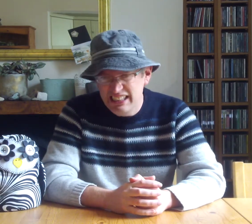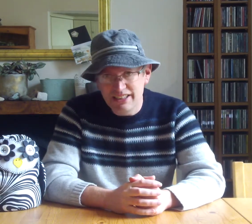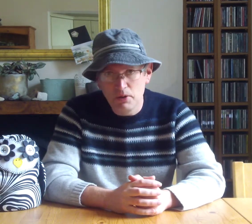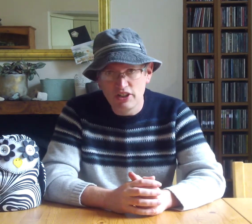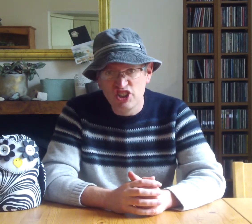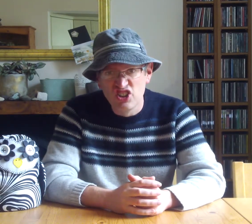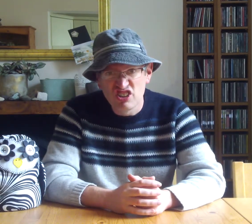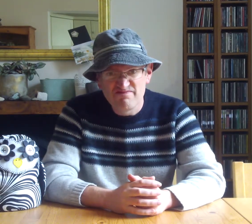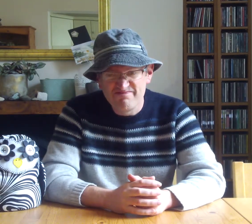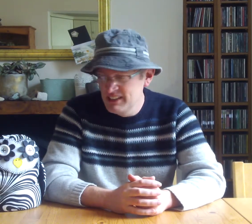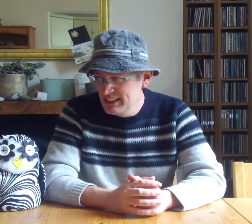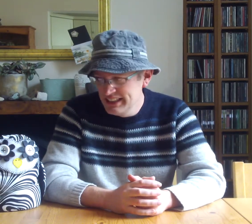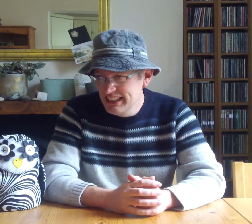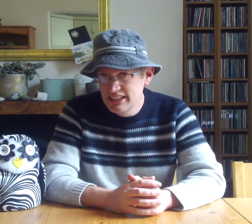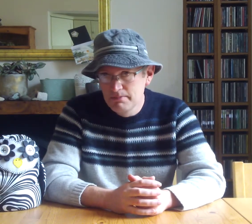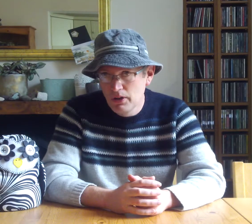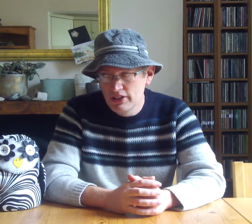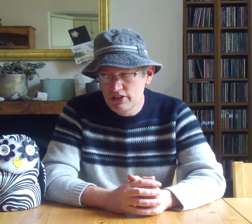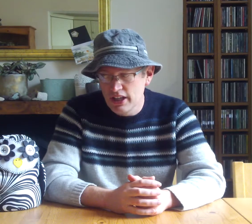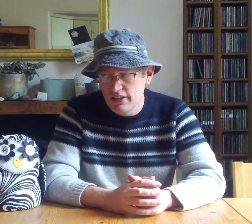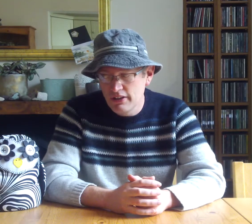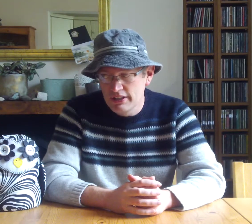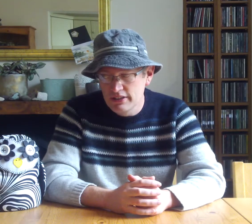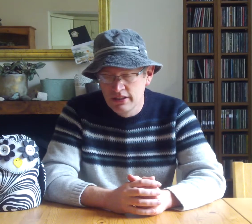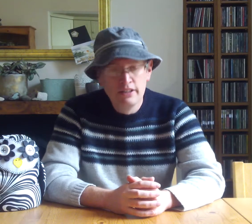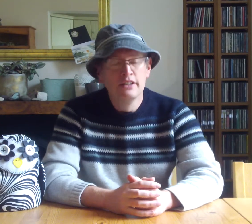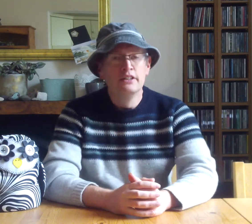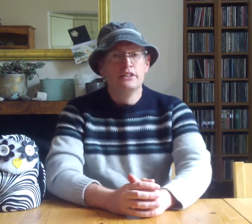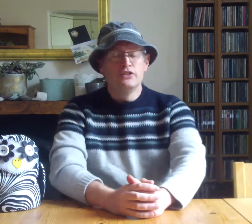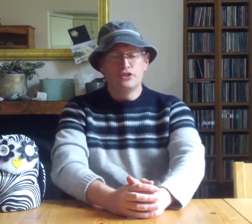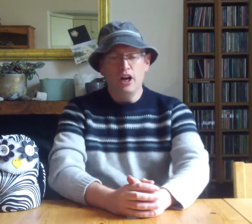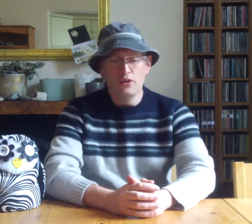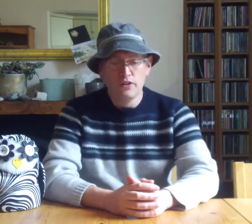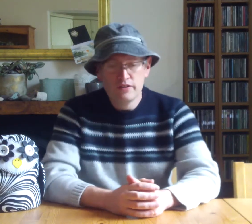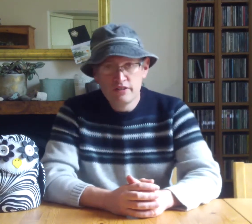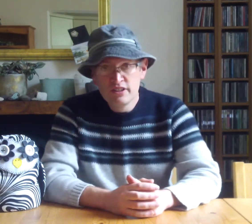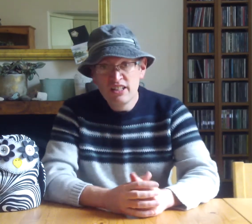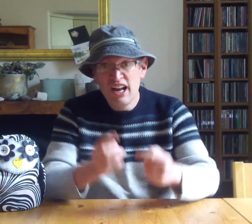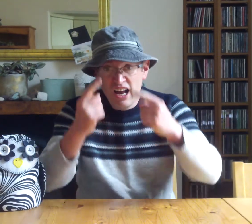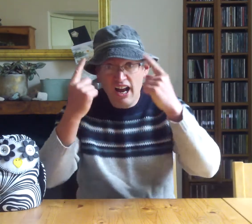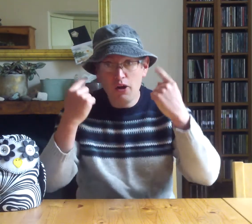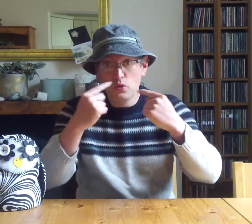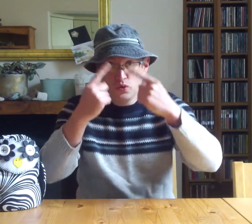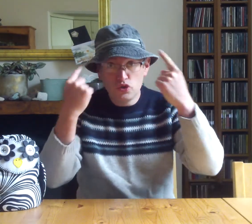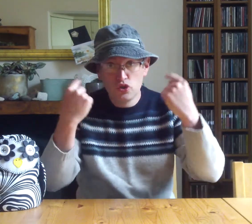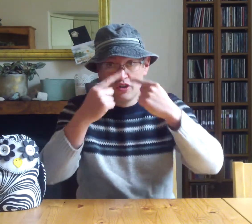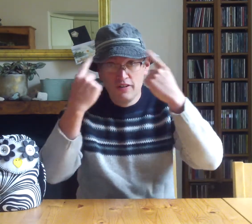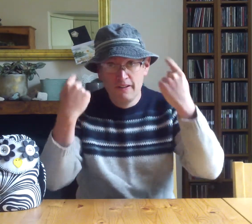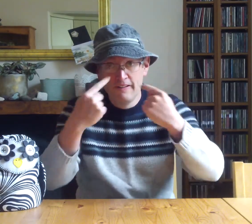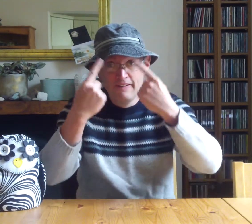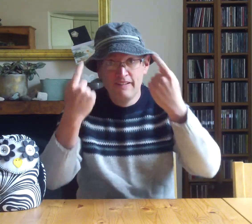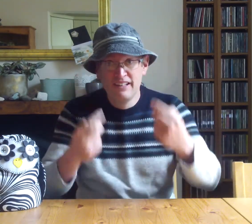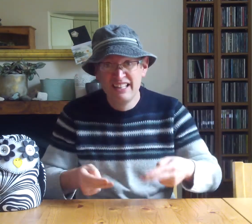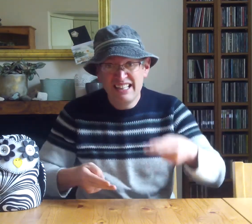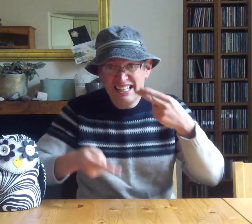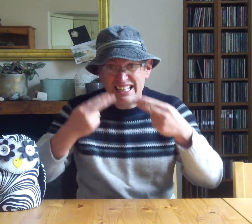Eating mice at night. So owls eat.